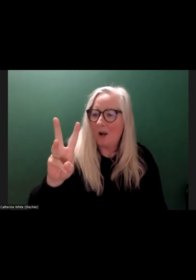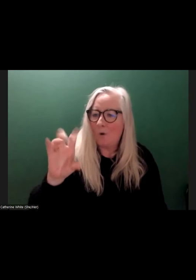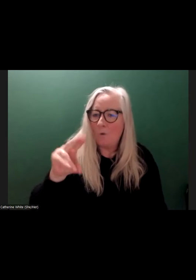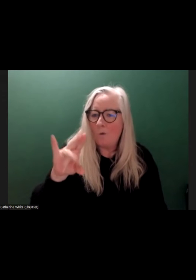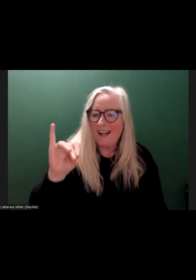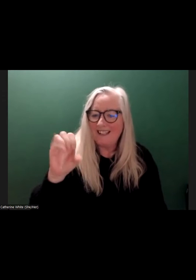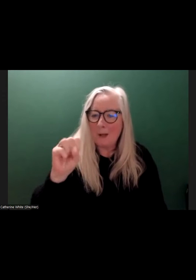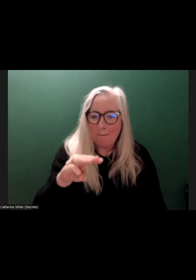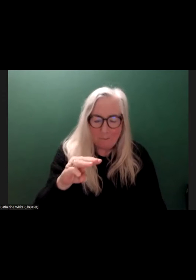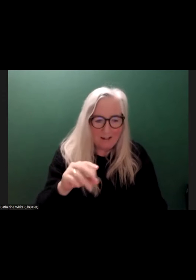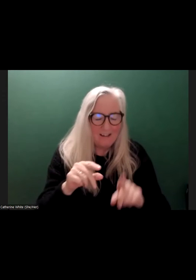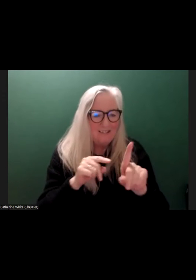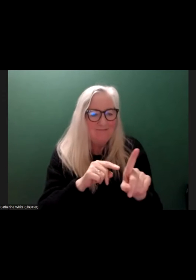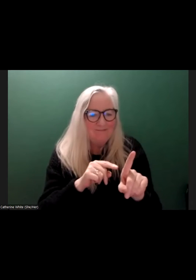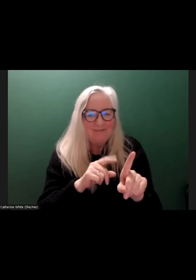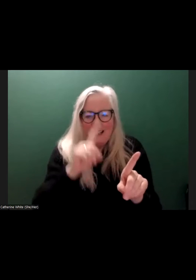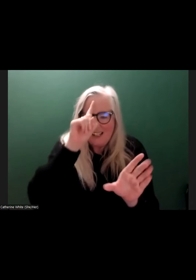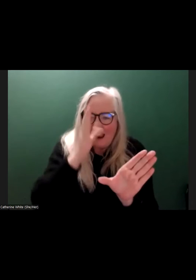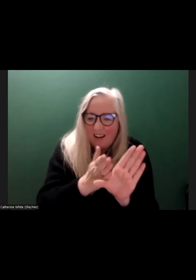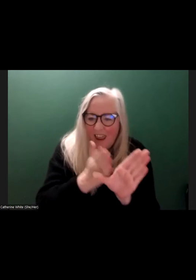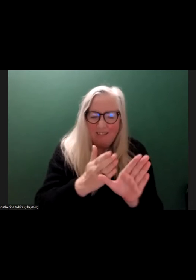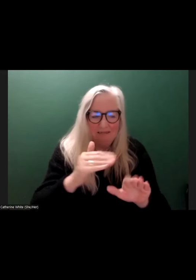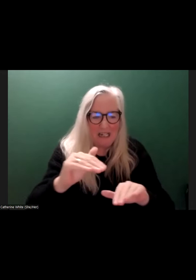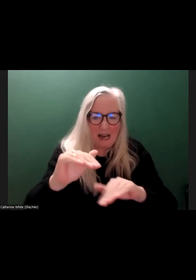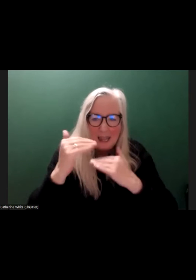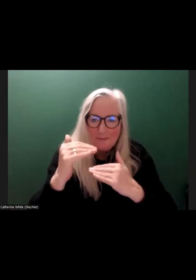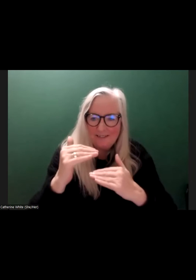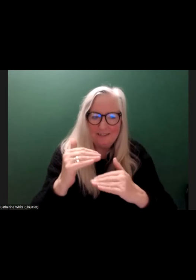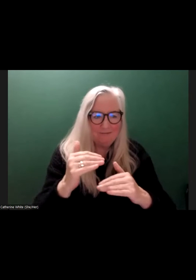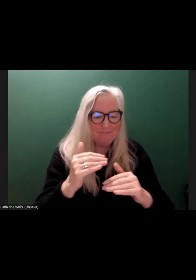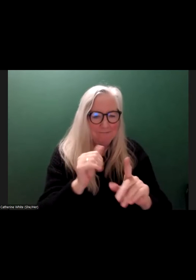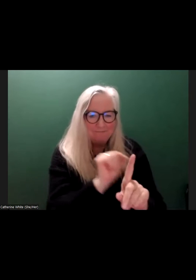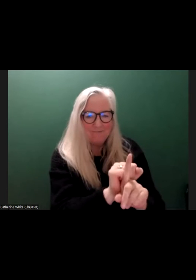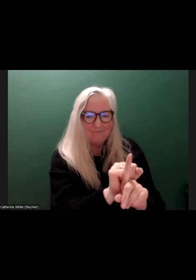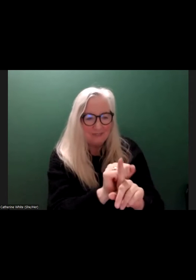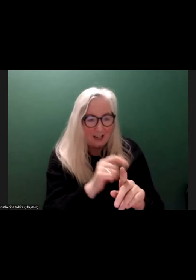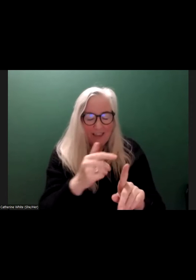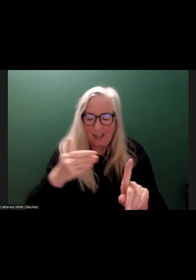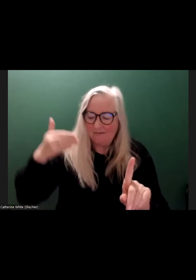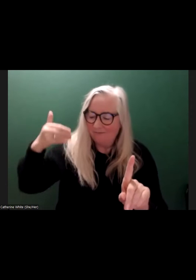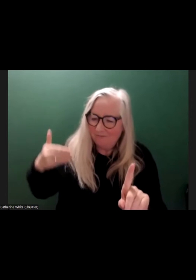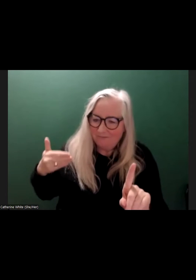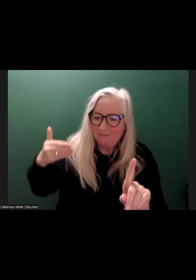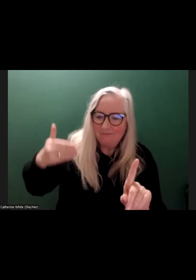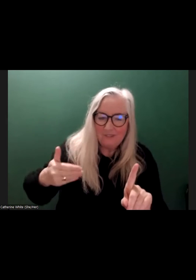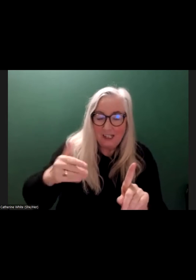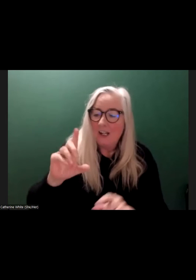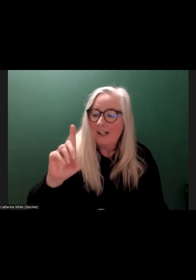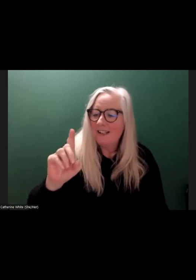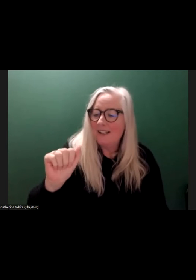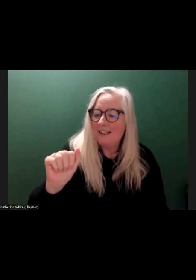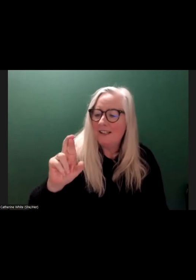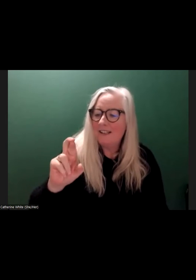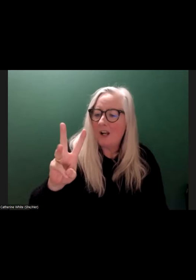and psychological limitations. We go on further, we can see the effects of that Darwinism, that